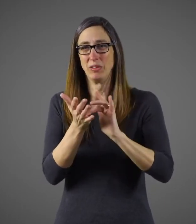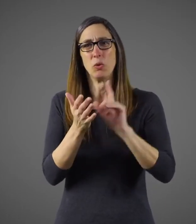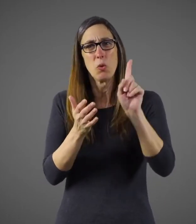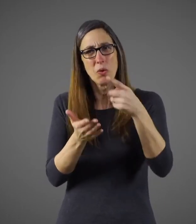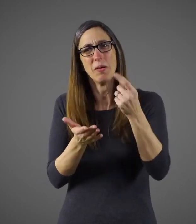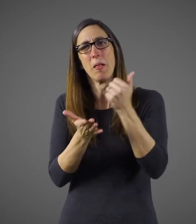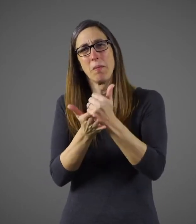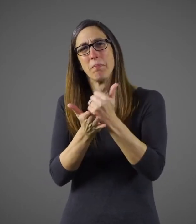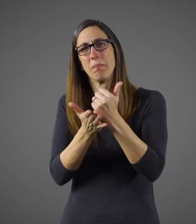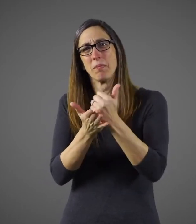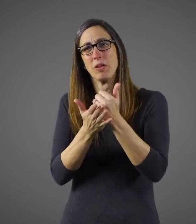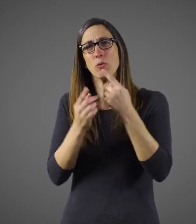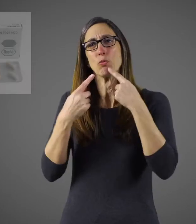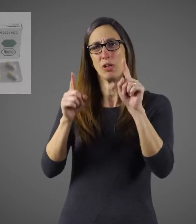effective the first few days.